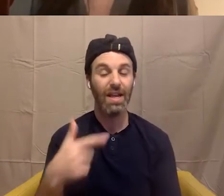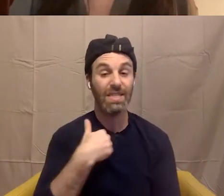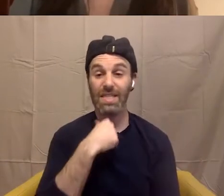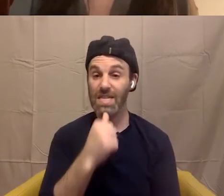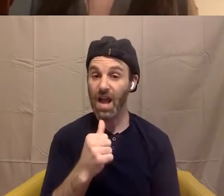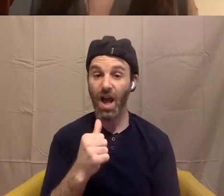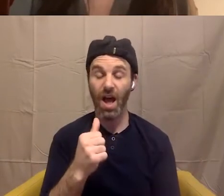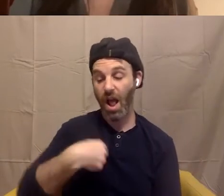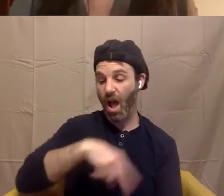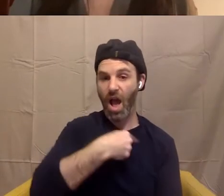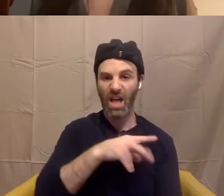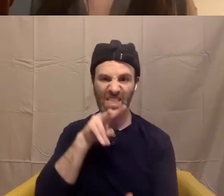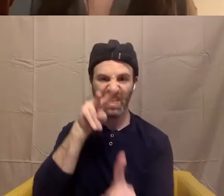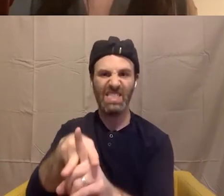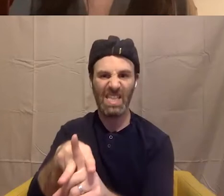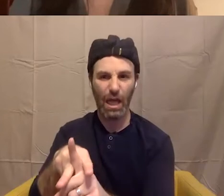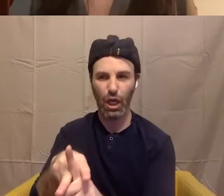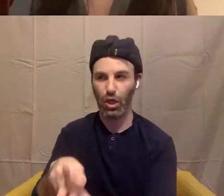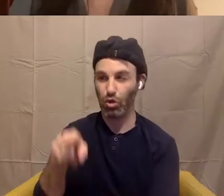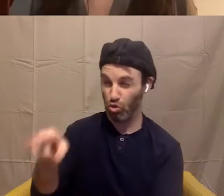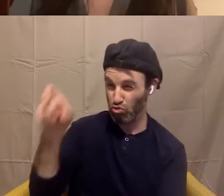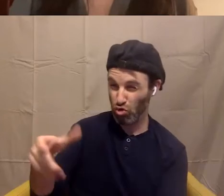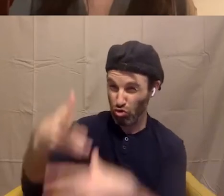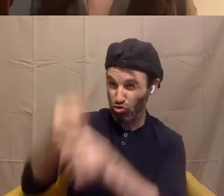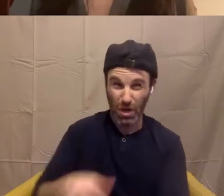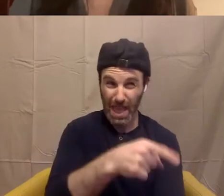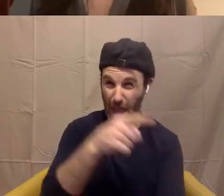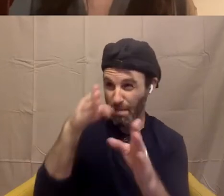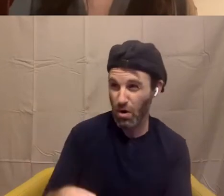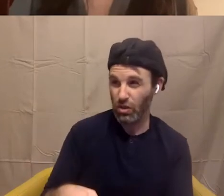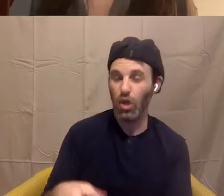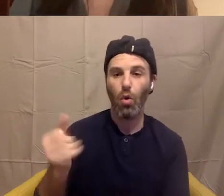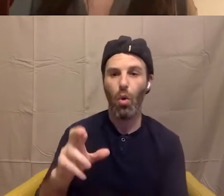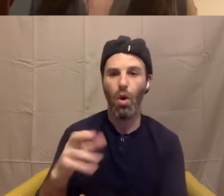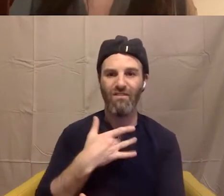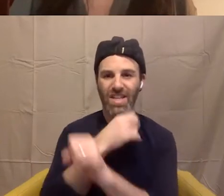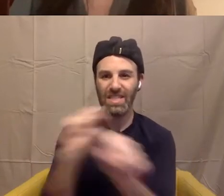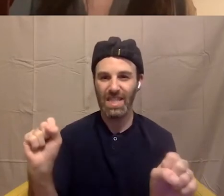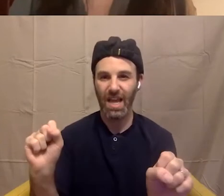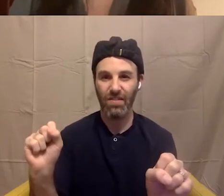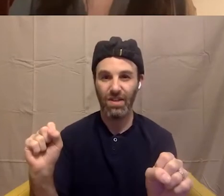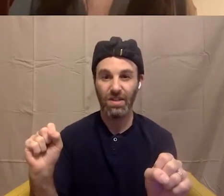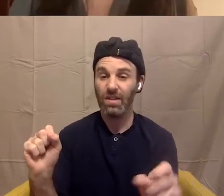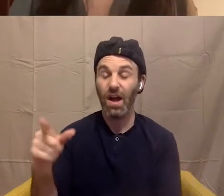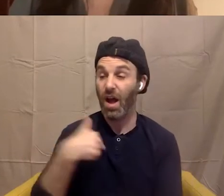our young people trust or feel safe around or how they may feel around any person, even us.